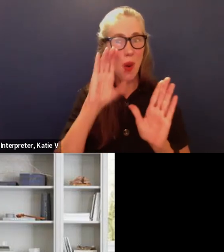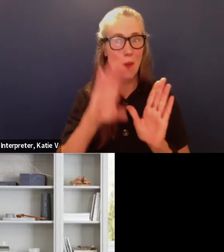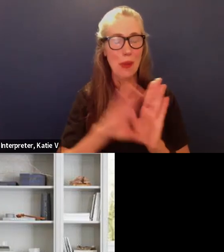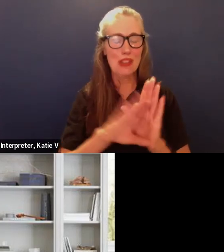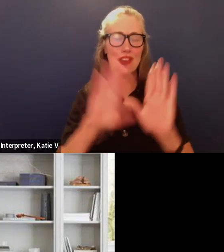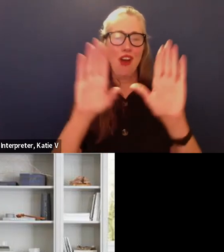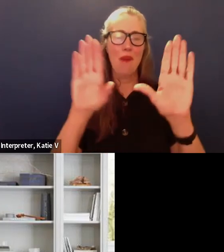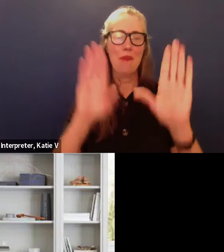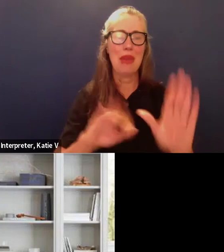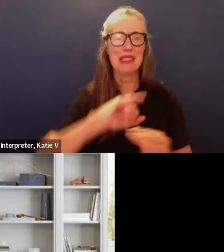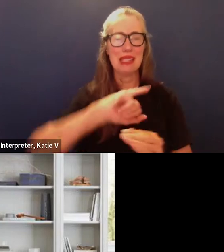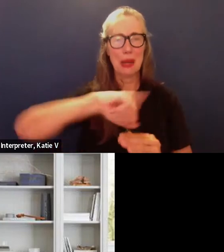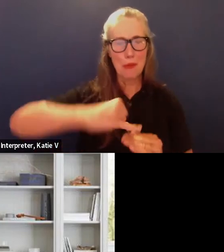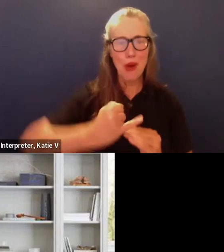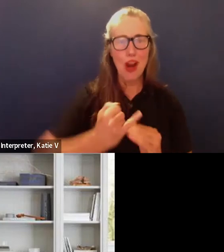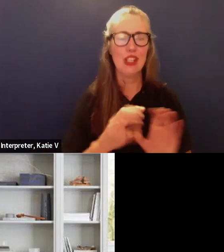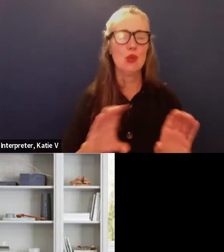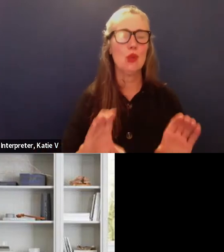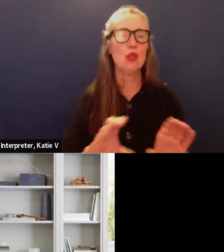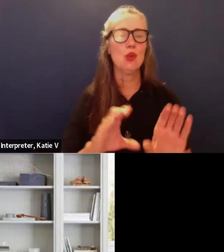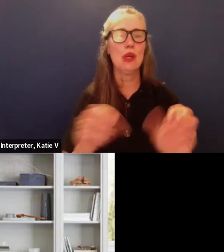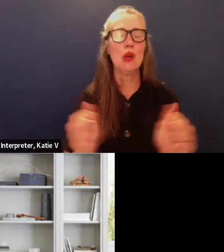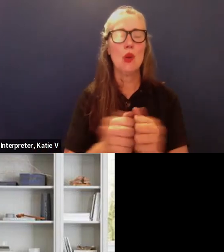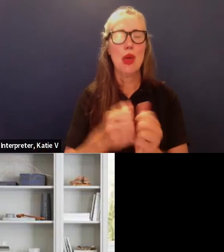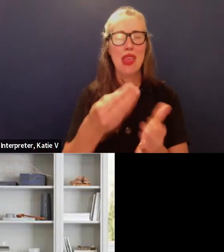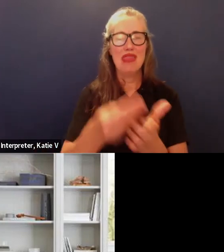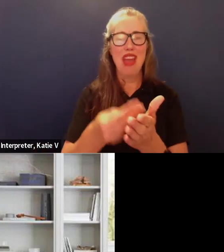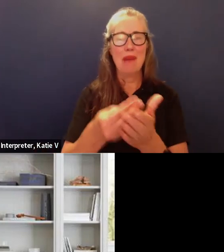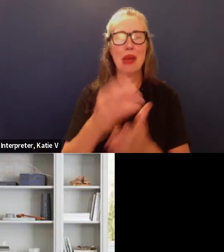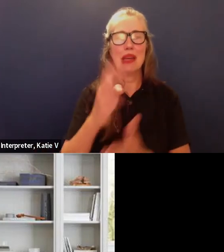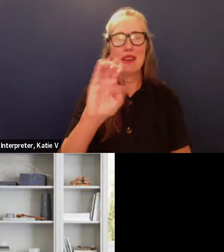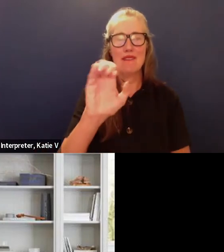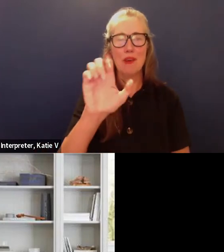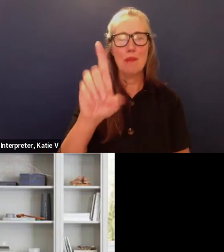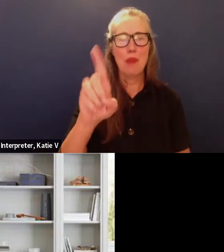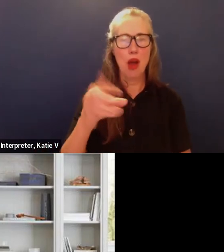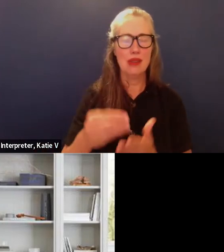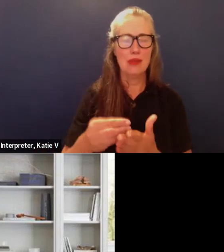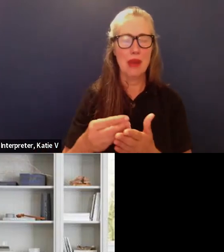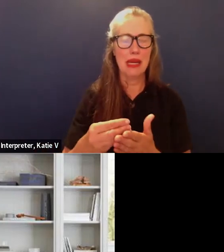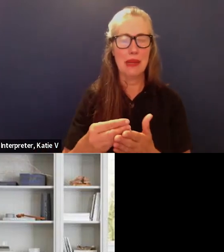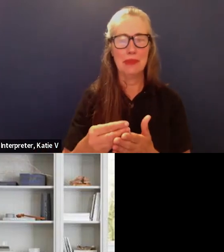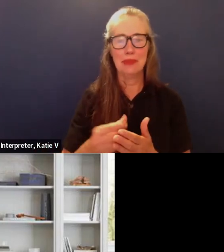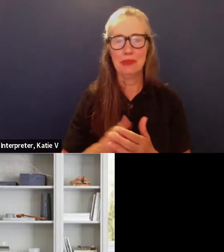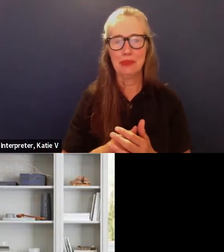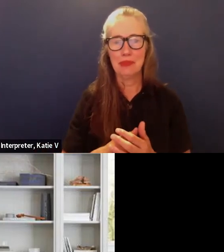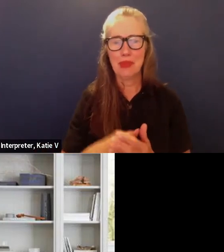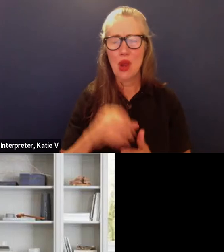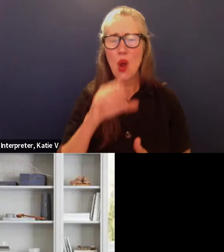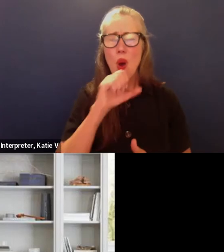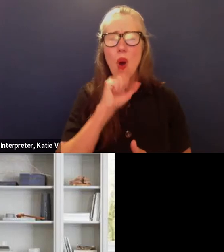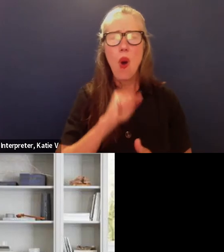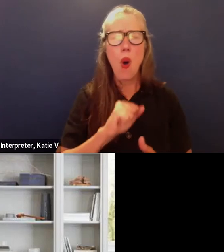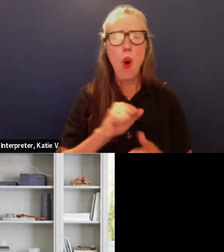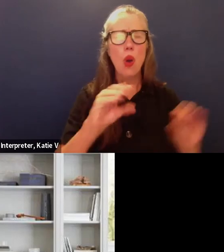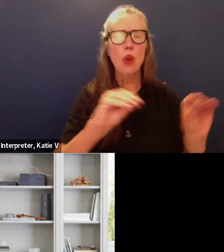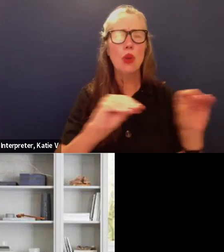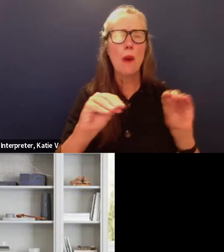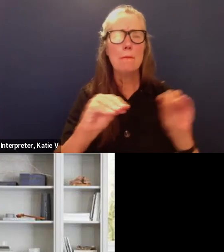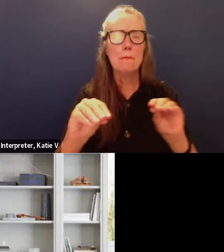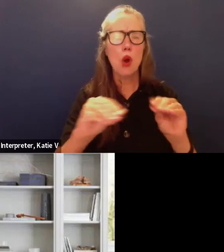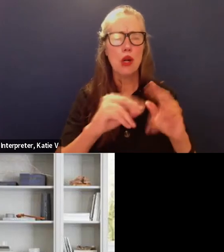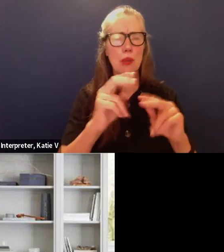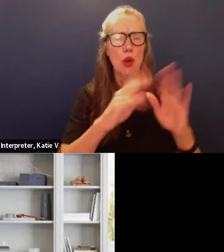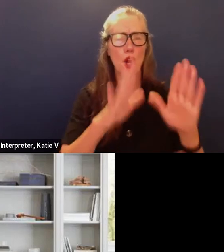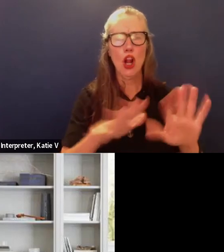have been doing um with the bond money we have taken um old portables and we have